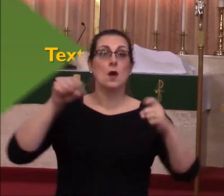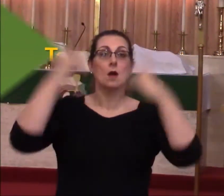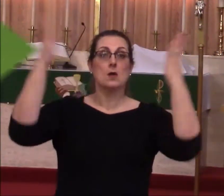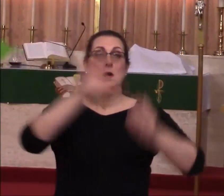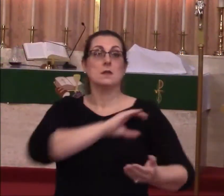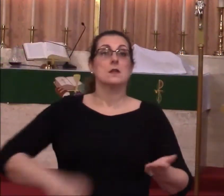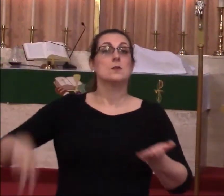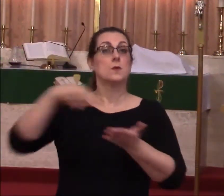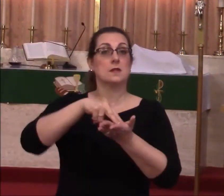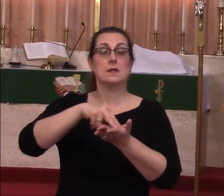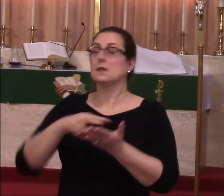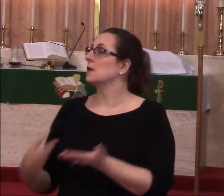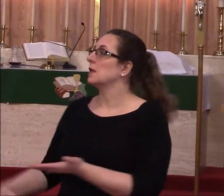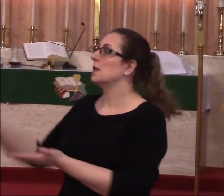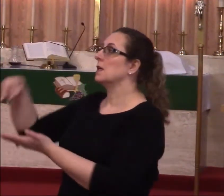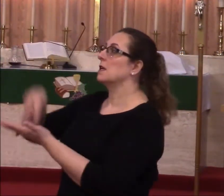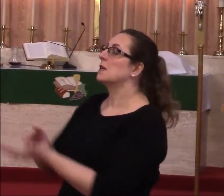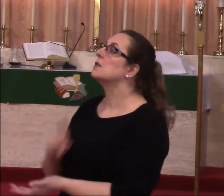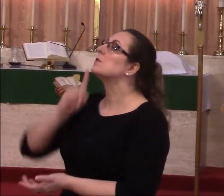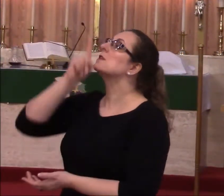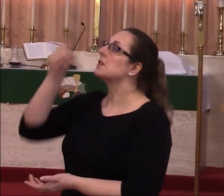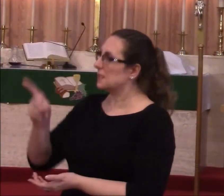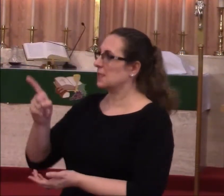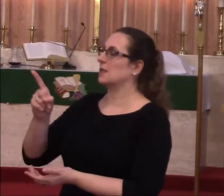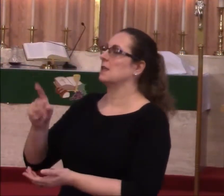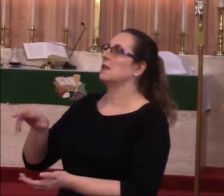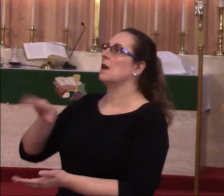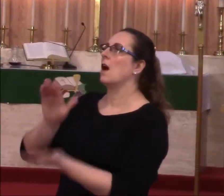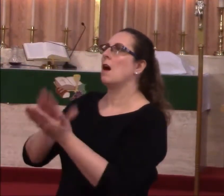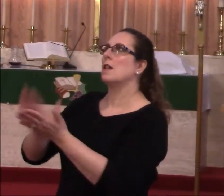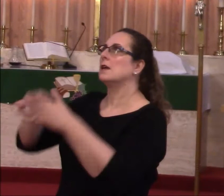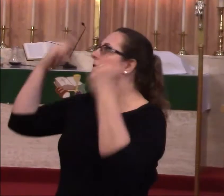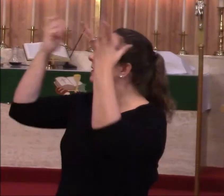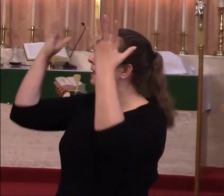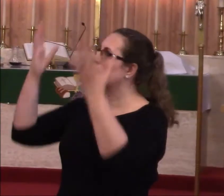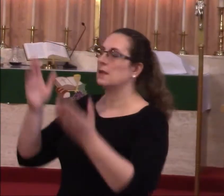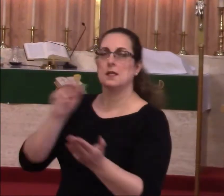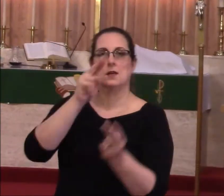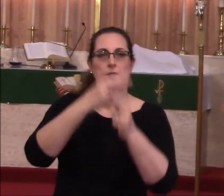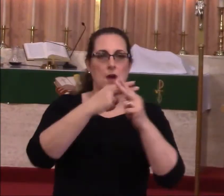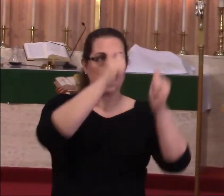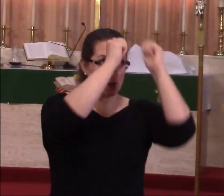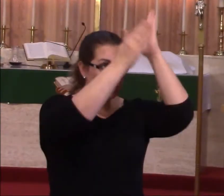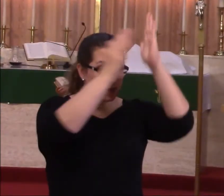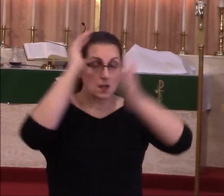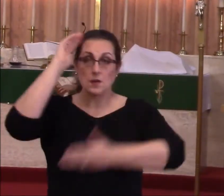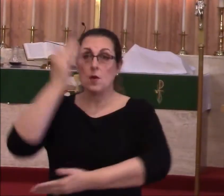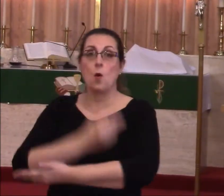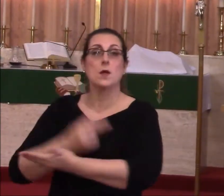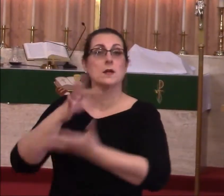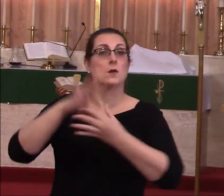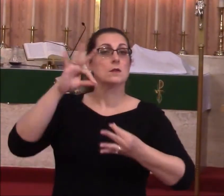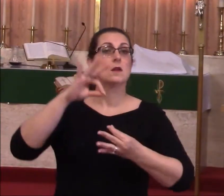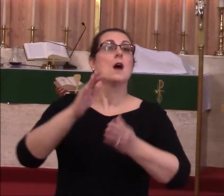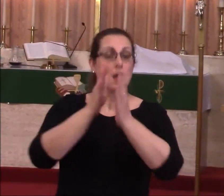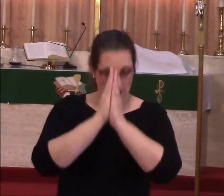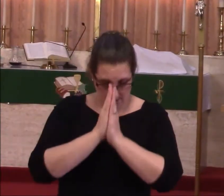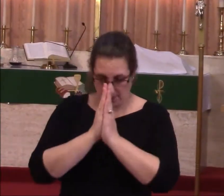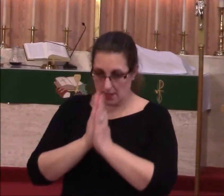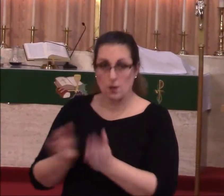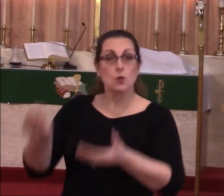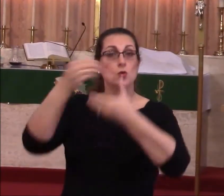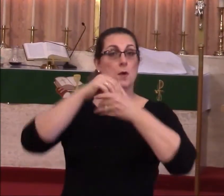Alleluia, Christ is risen. He is risen indeed. Alleluia. In the name of the Father, and of the Son, and of the Holy Ghost,